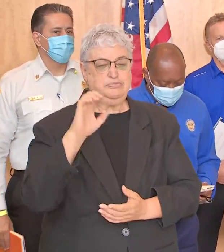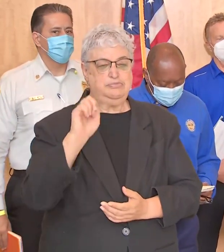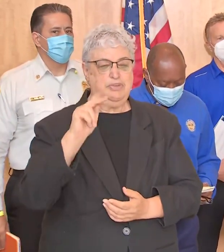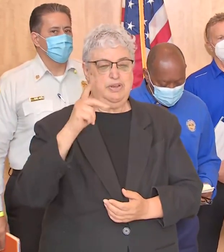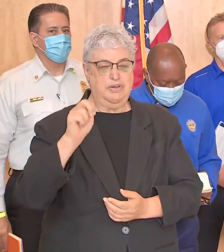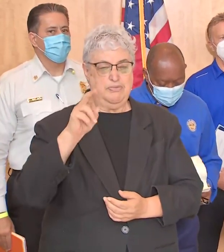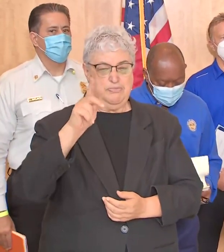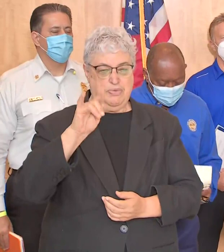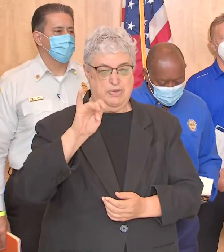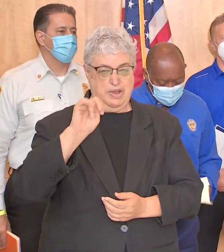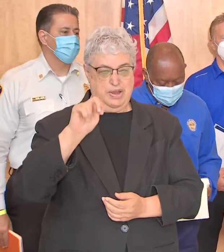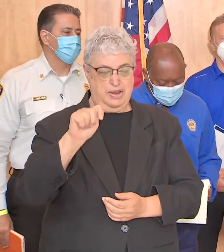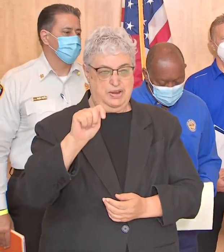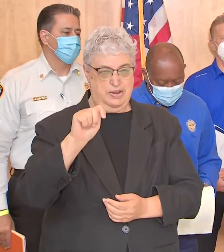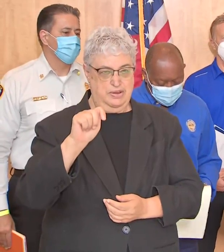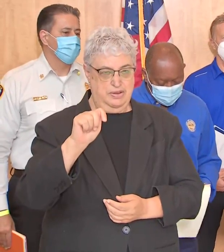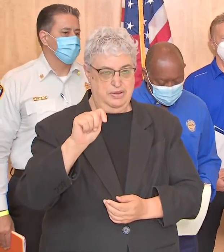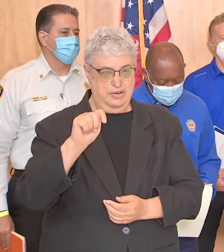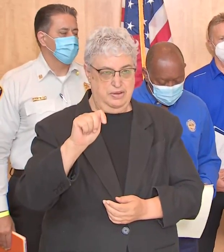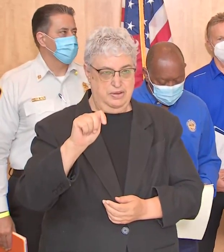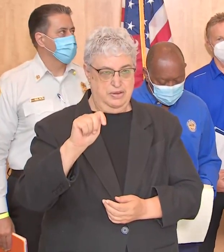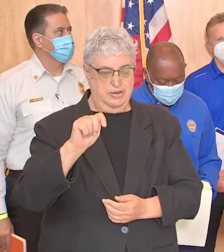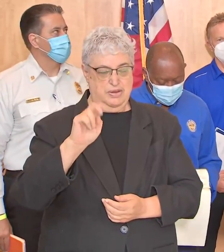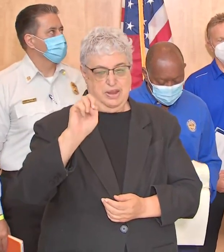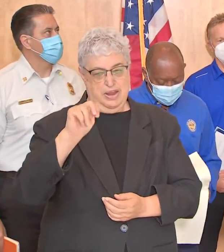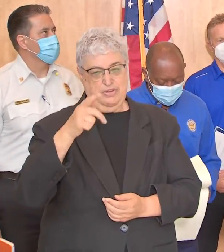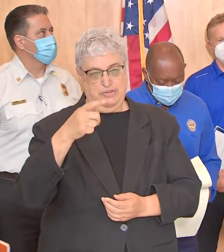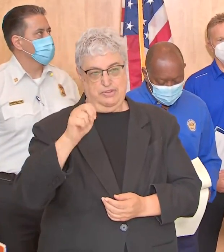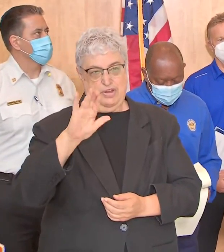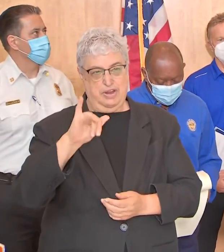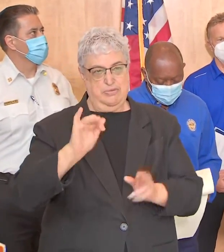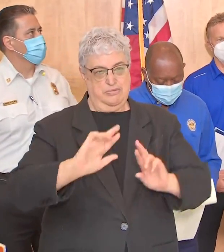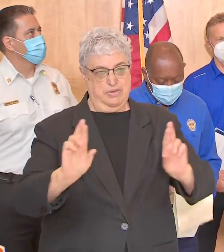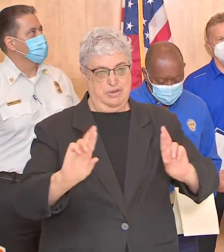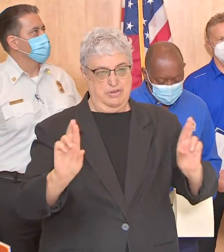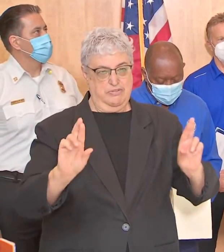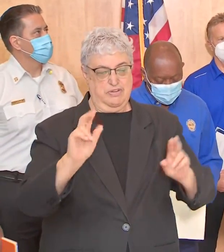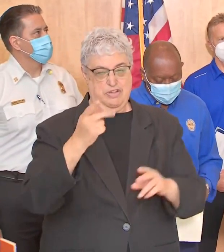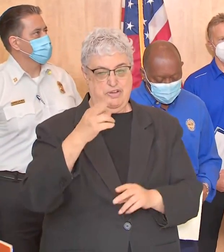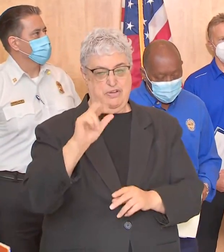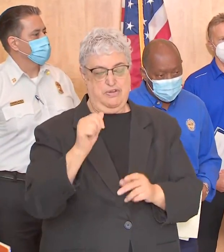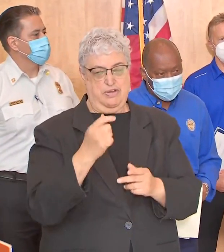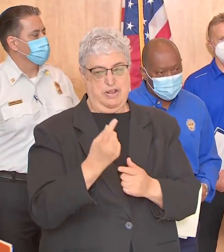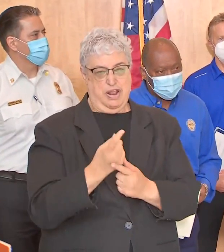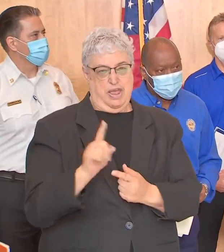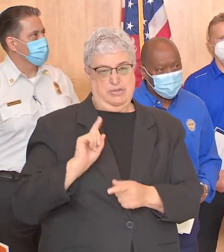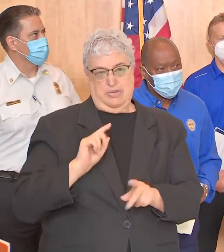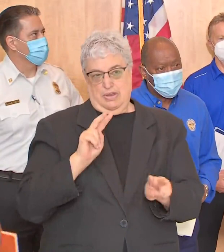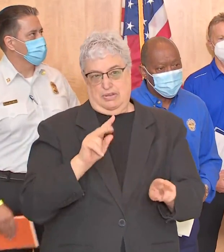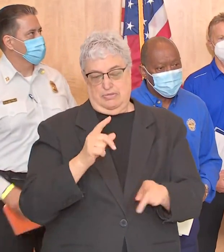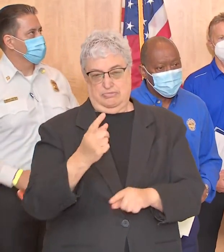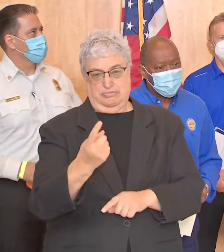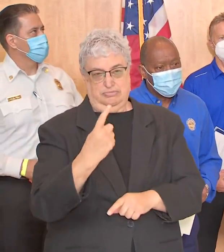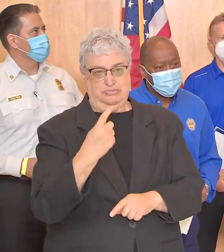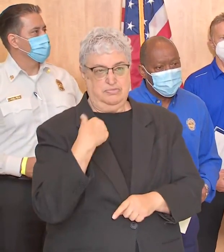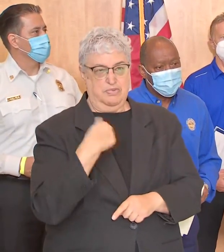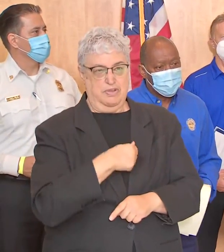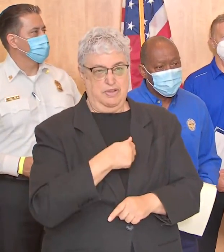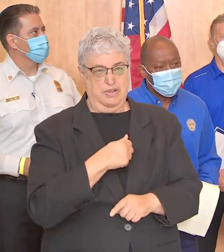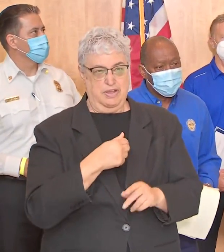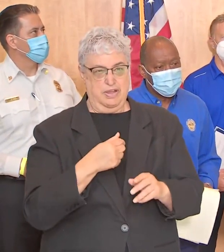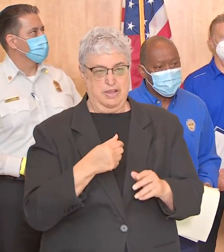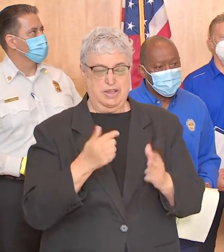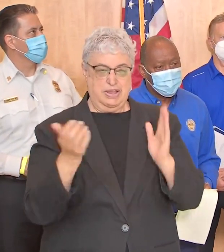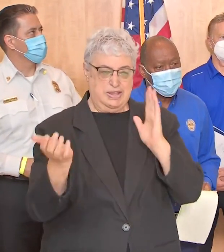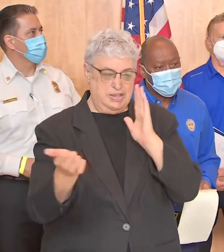energy good afternoon Centerpoint energy is has been preparing for hurricane Laura since last week we have a highly scale